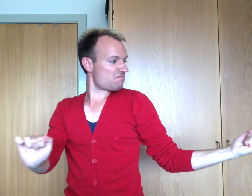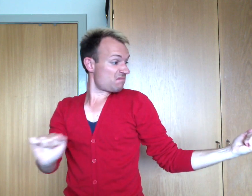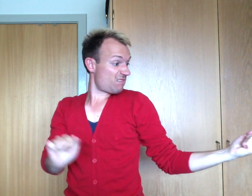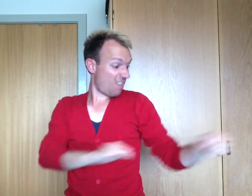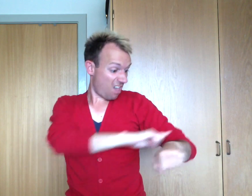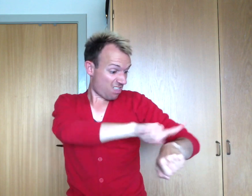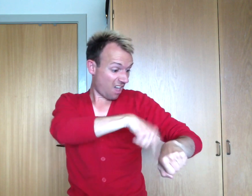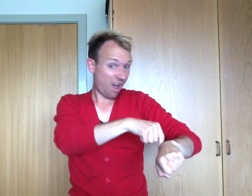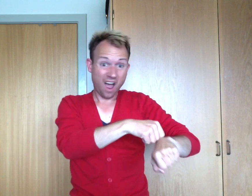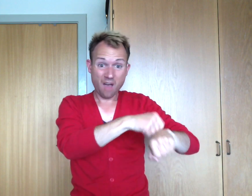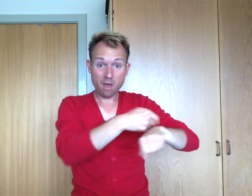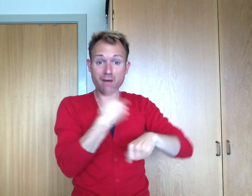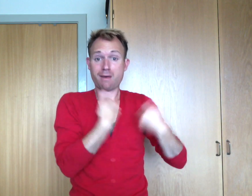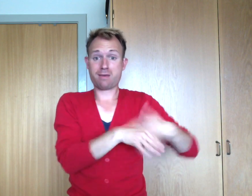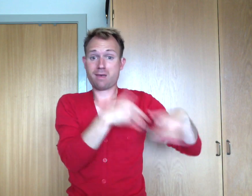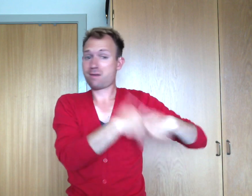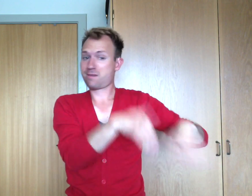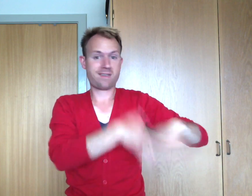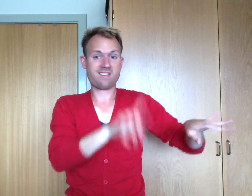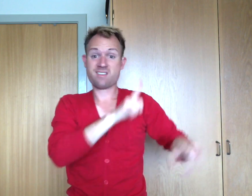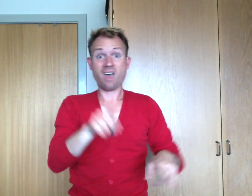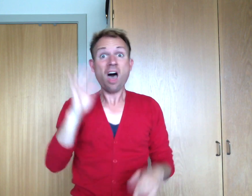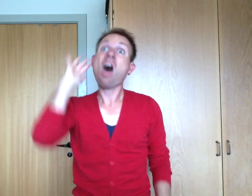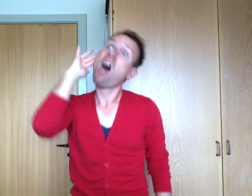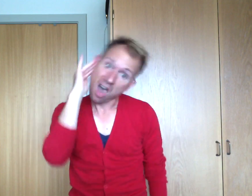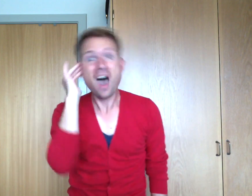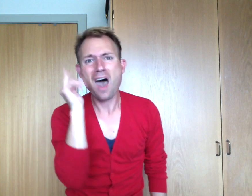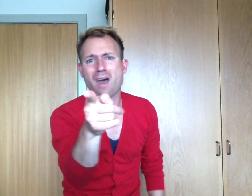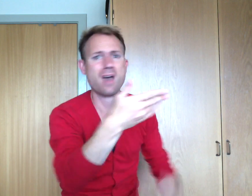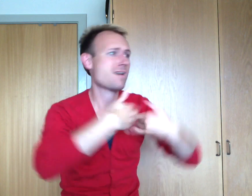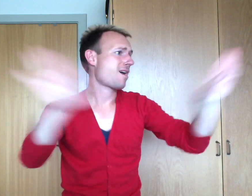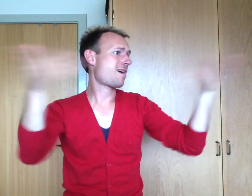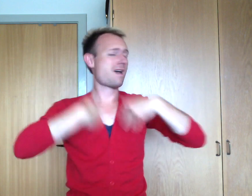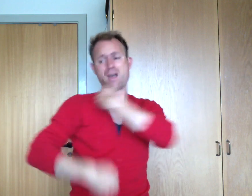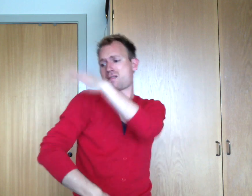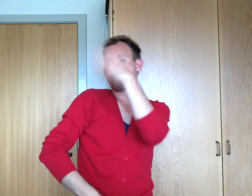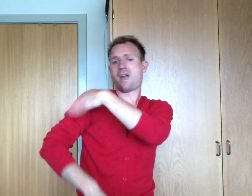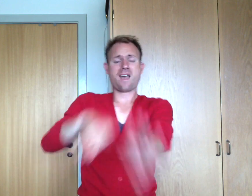And I never wasted any of my time I'm losing fame